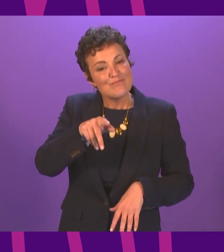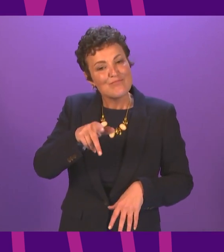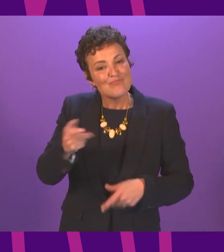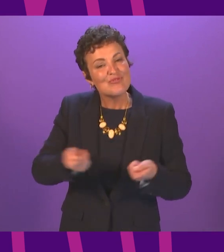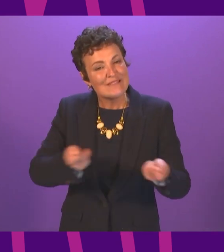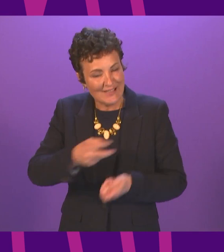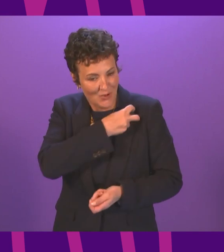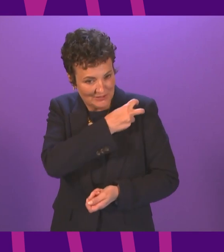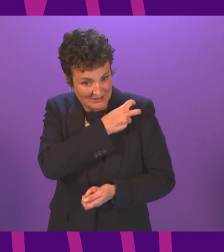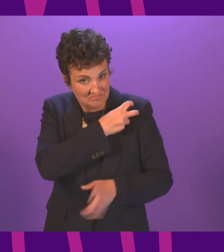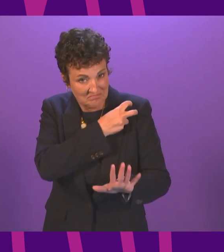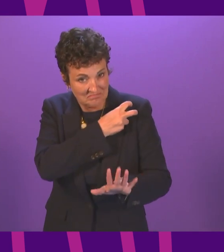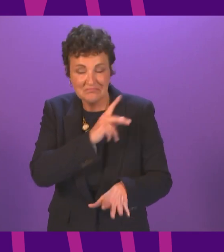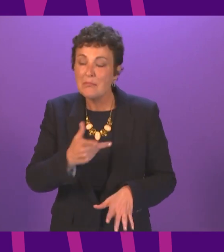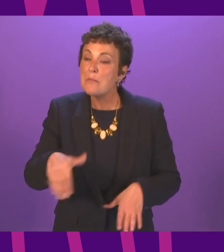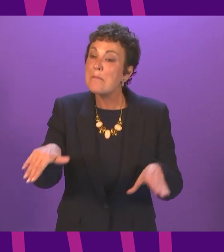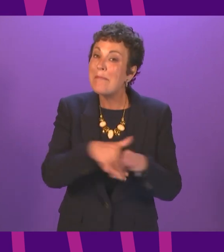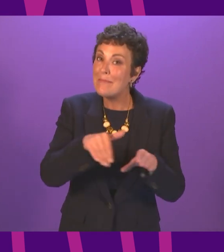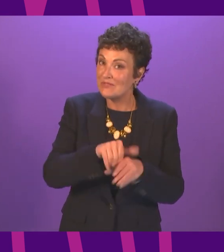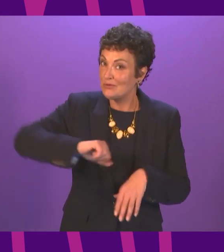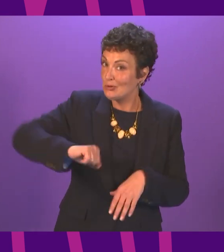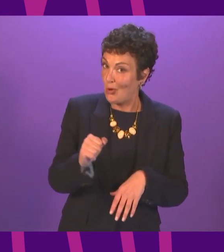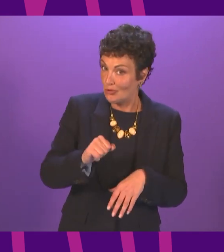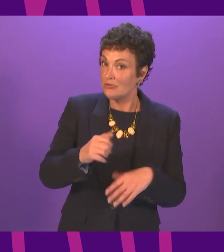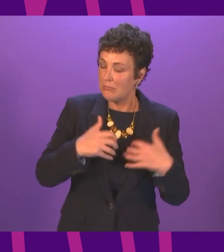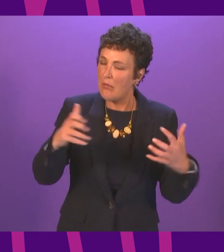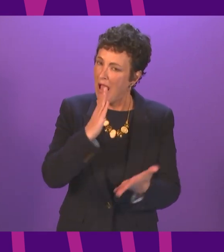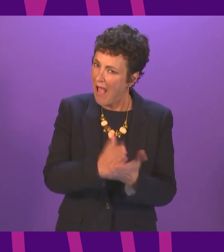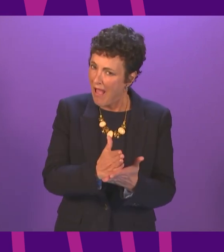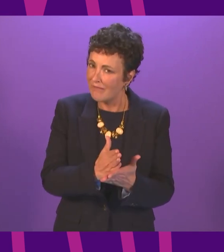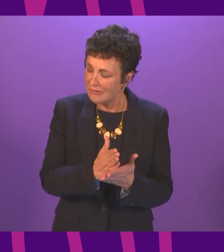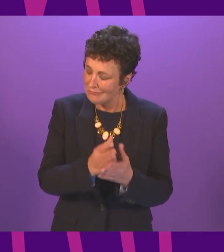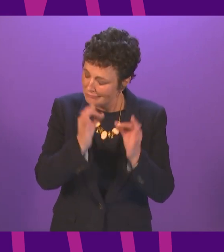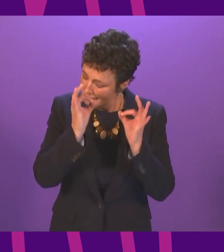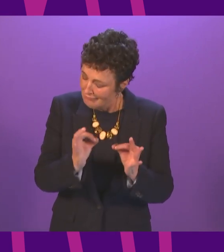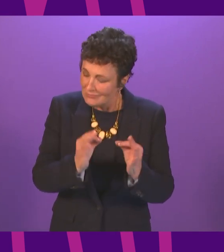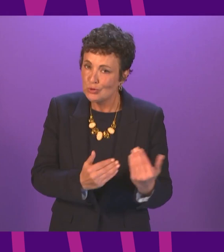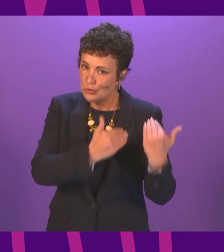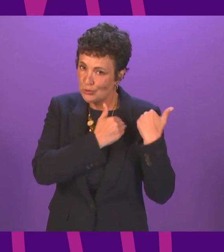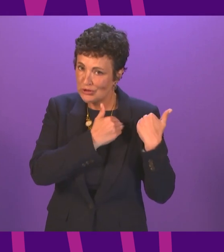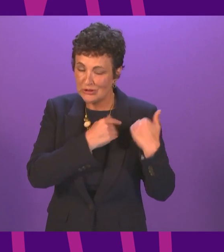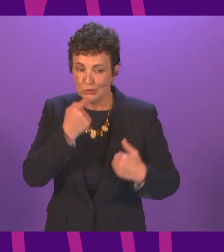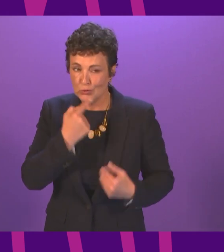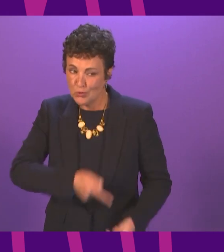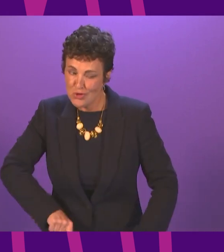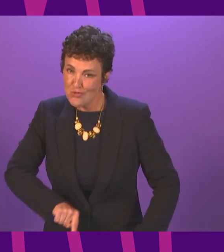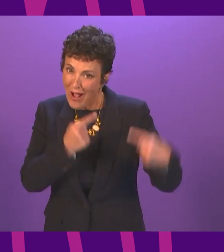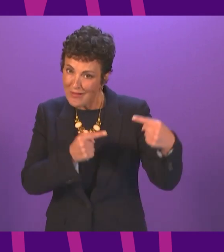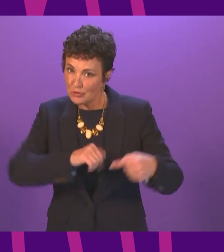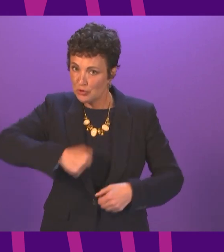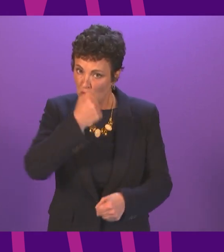members of the Scottish parliament have a solemn duty to hold the Scottish government to account